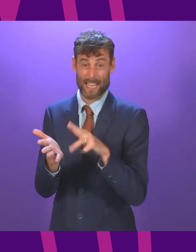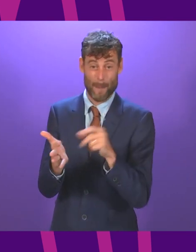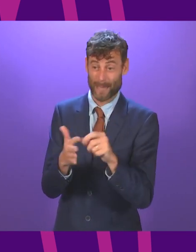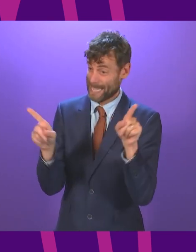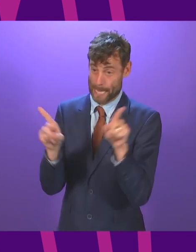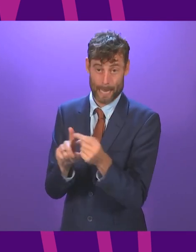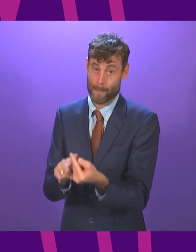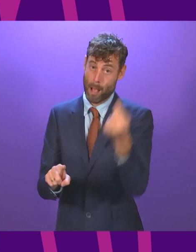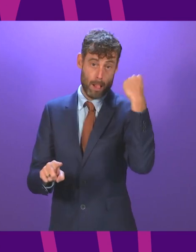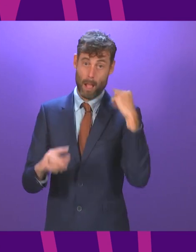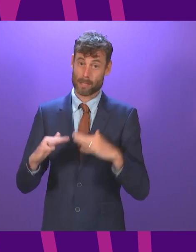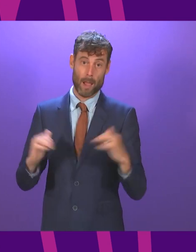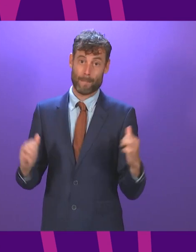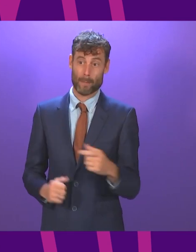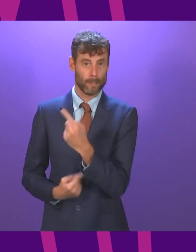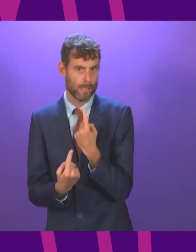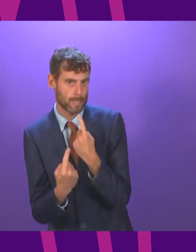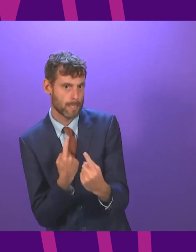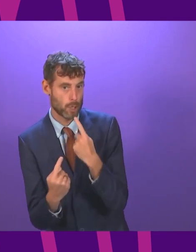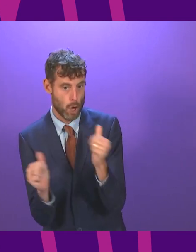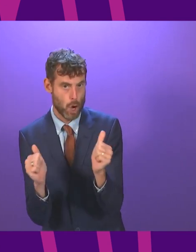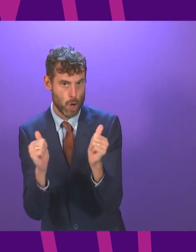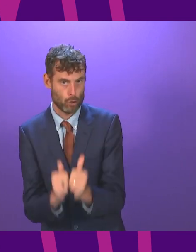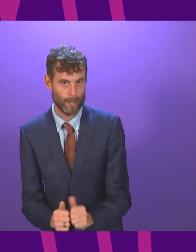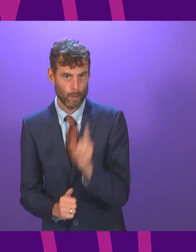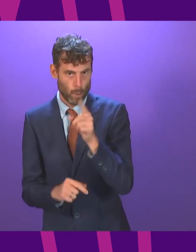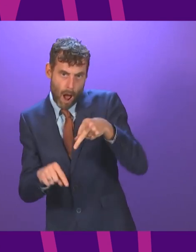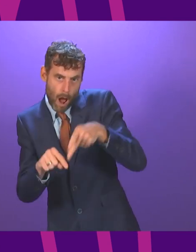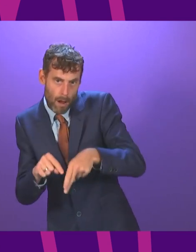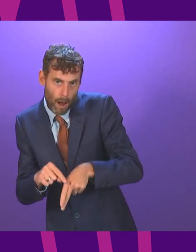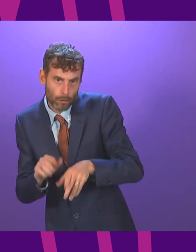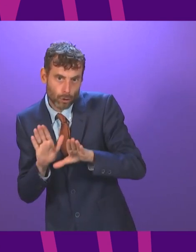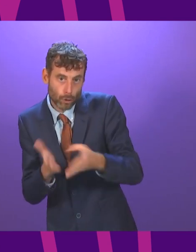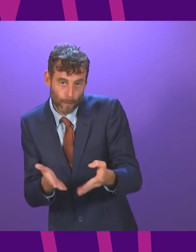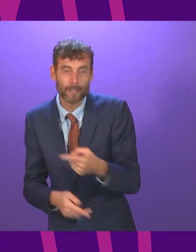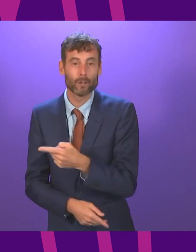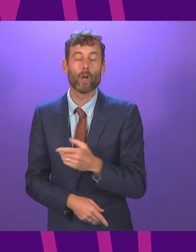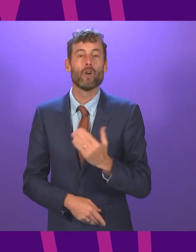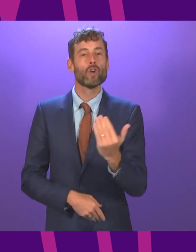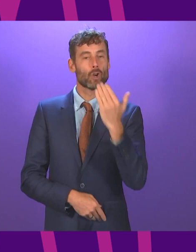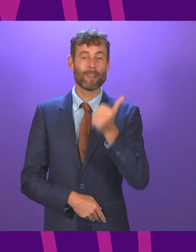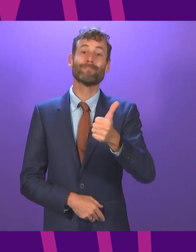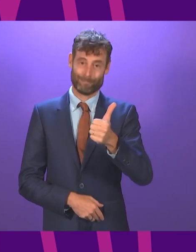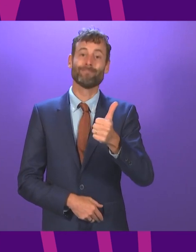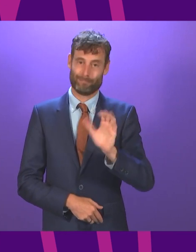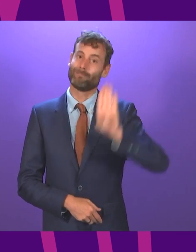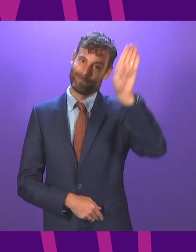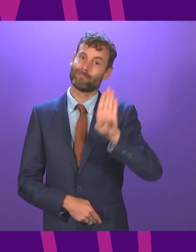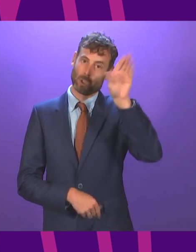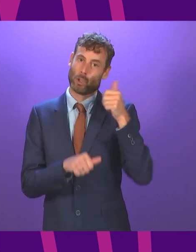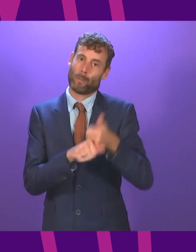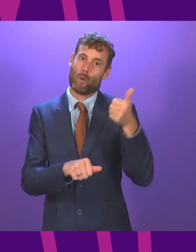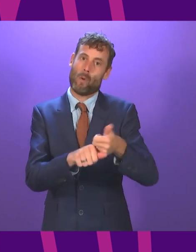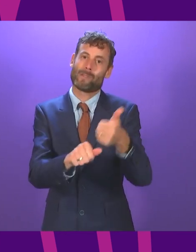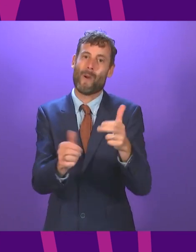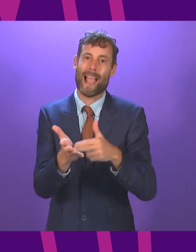and the SNP hammer our public services with cuts and the Greens simply nod it through. Cut through the spin and the now